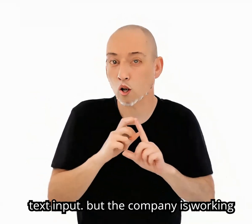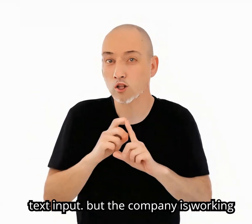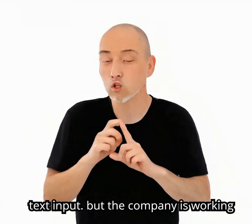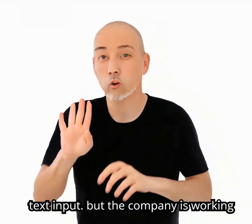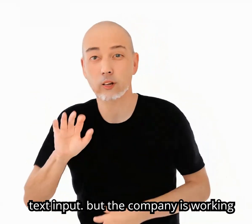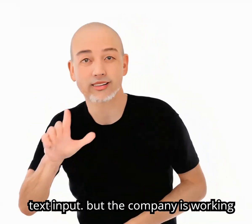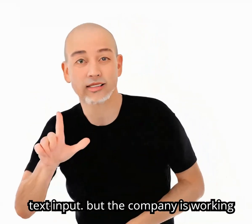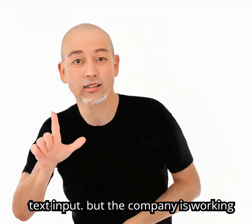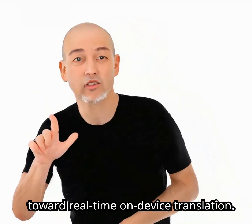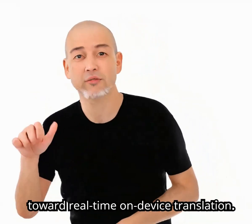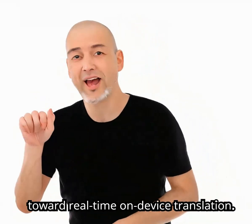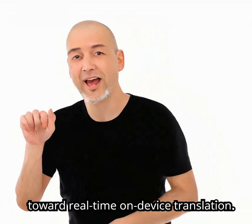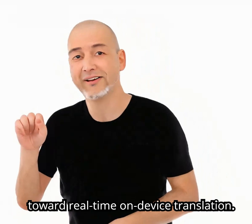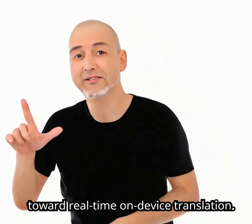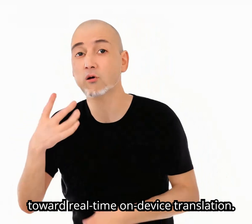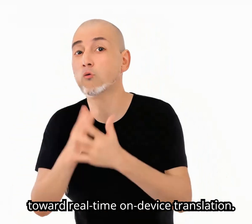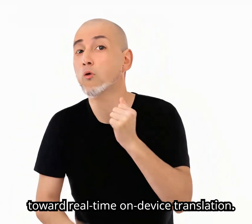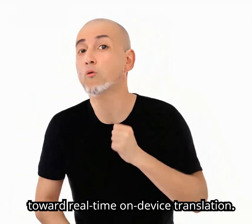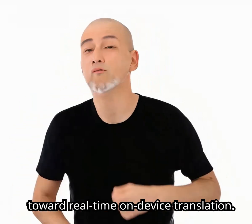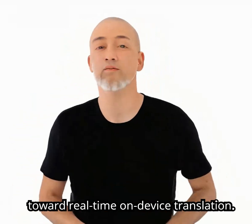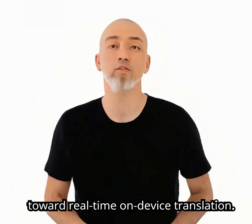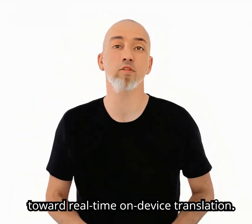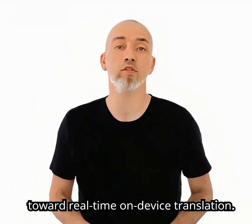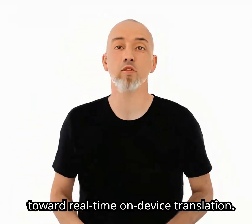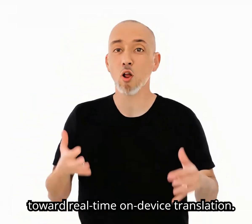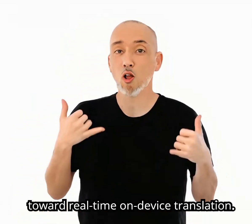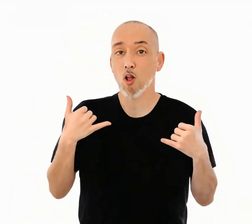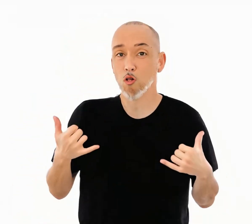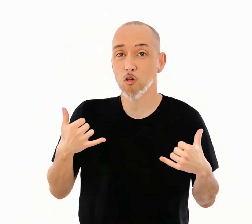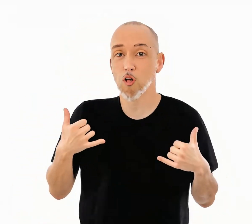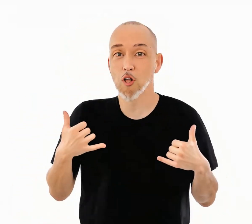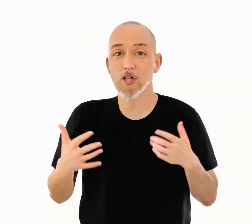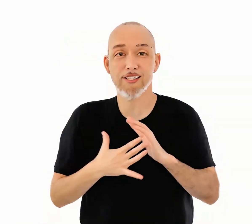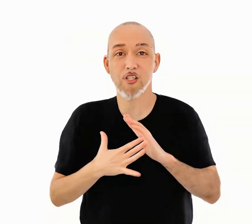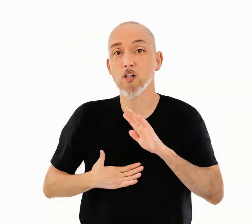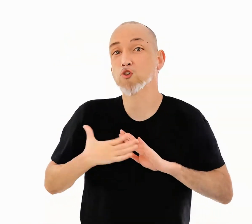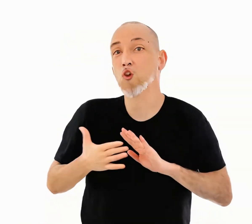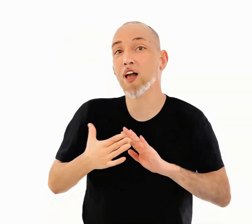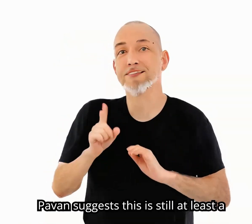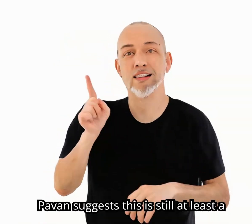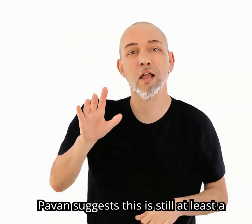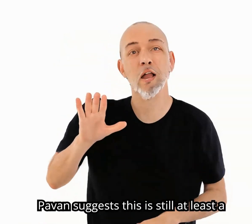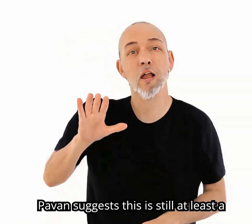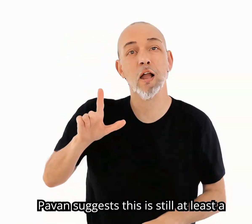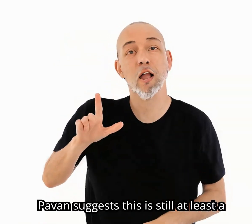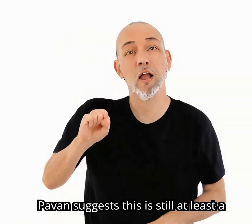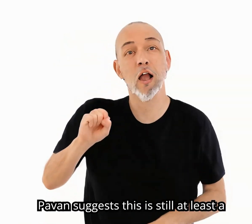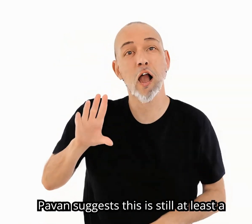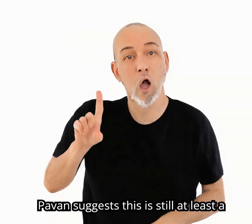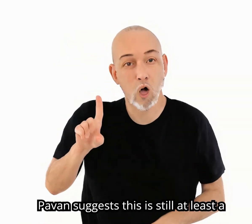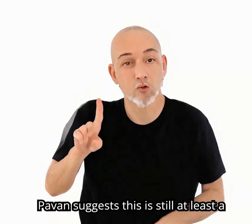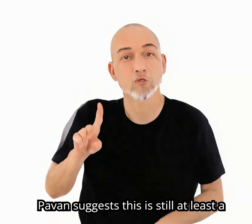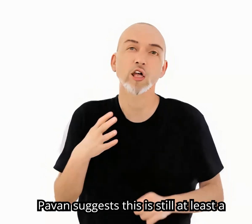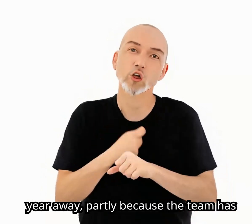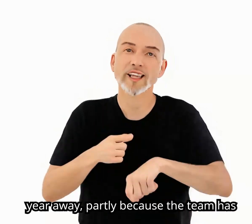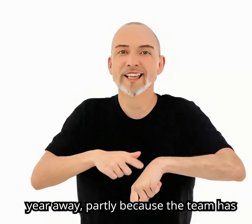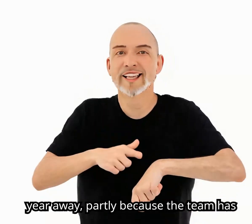the company is working toward real-time on-device translation. Pavan suggests this is still at least a year away,